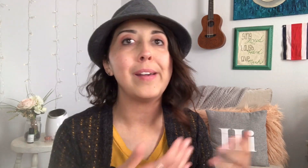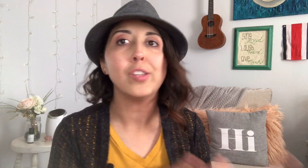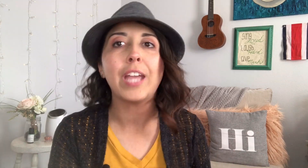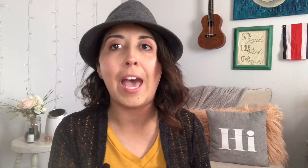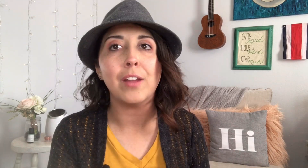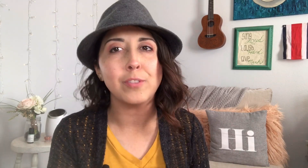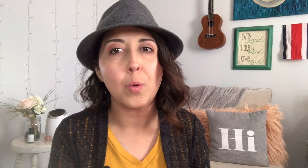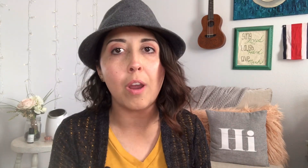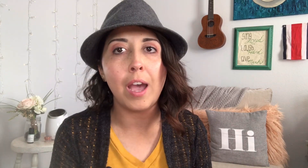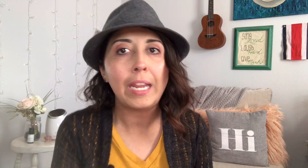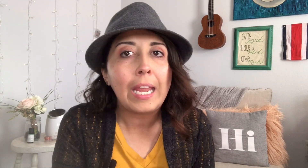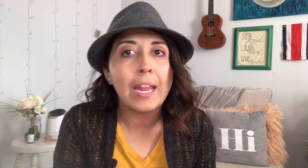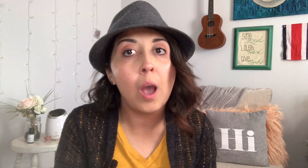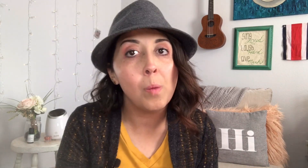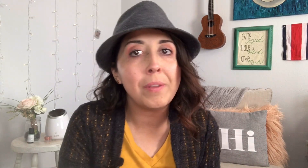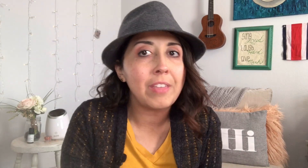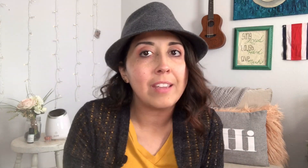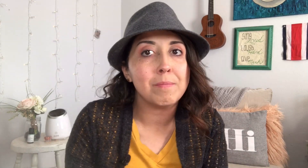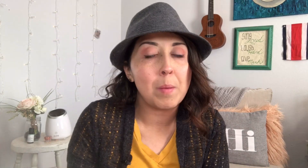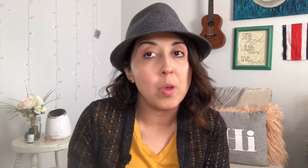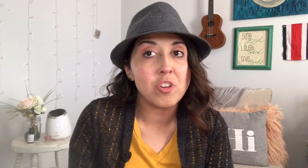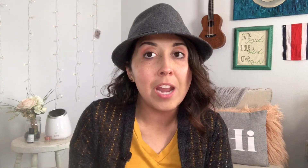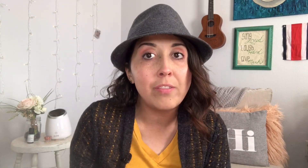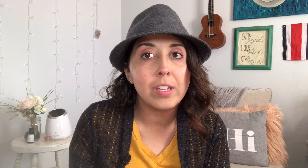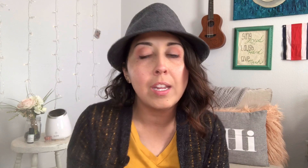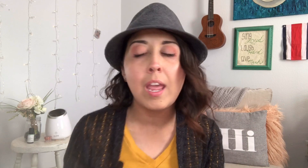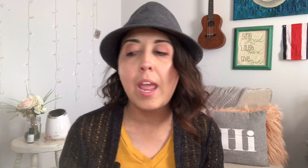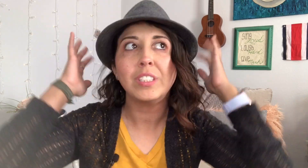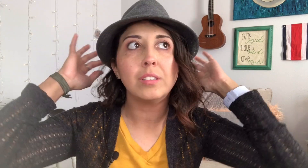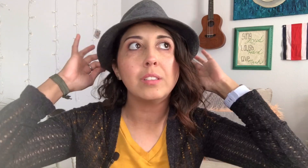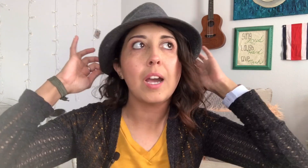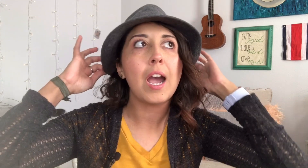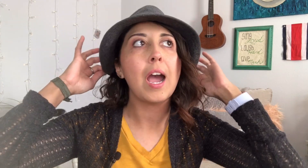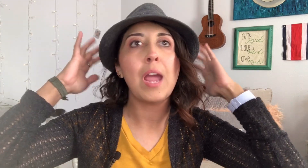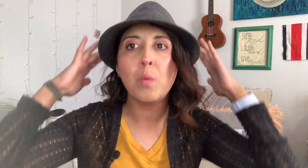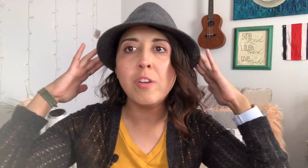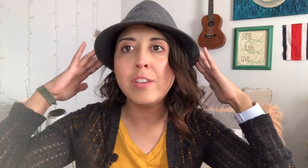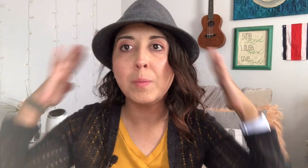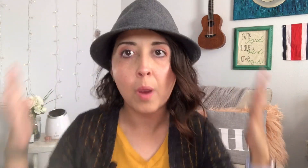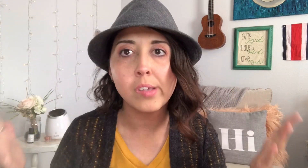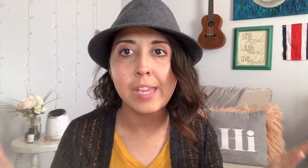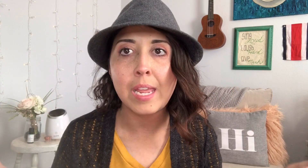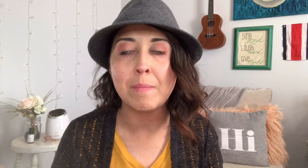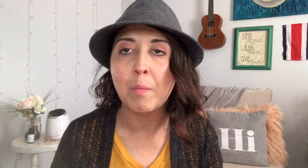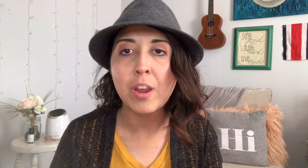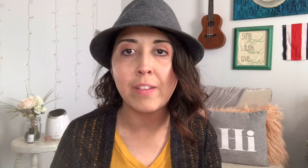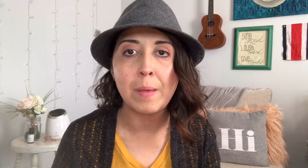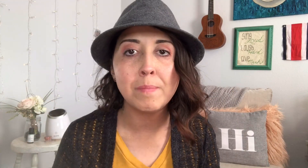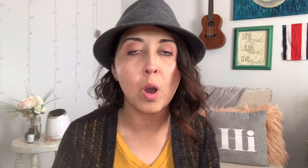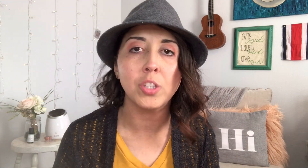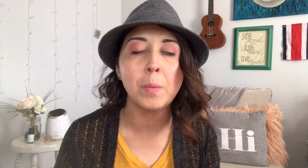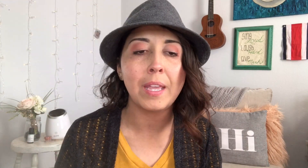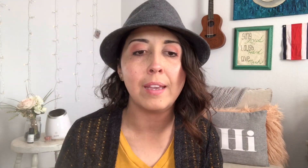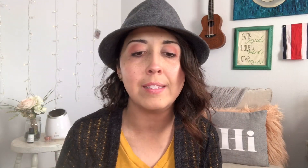I look at a fedora I can't help but think of my brother David I wear this partly in memory of him but also because